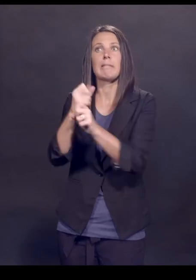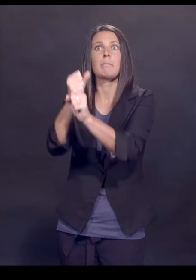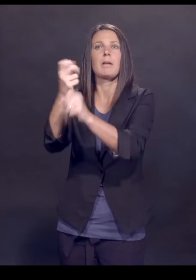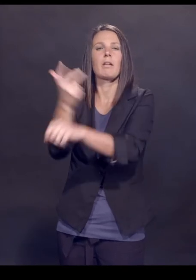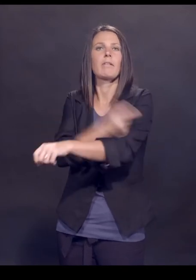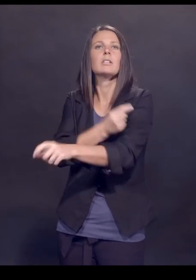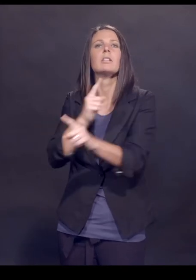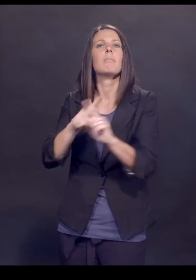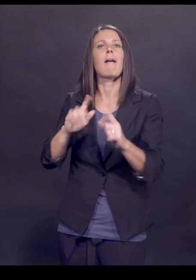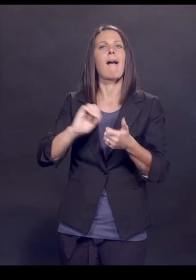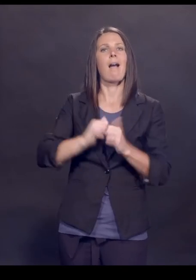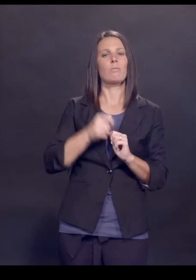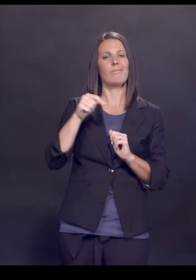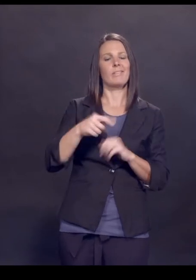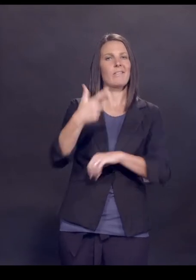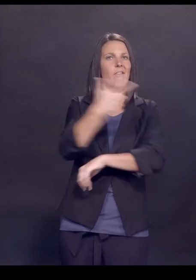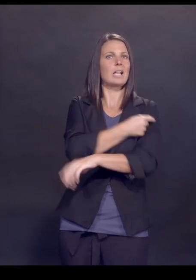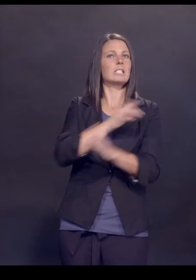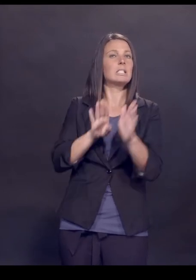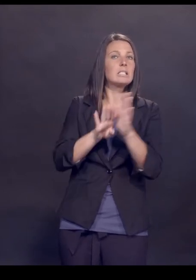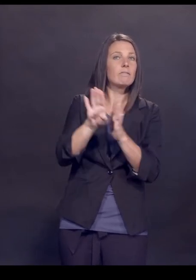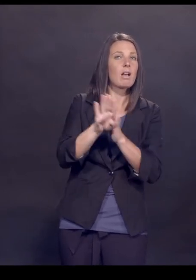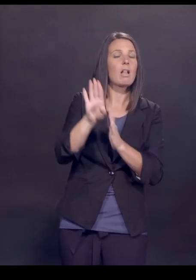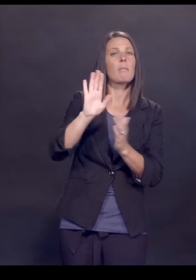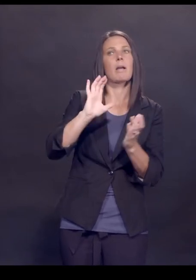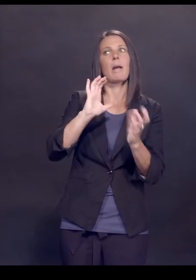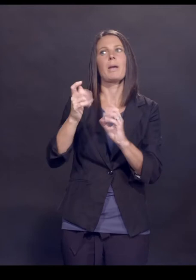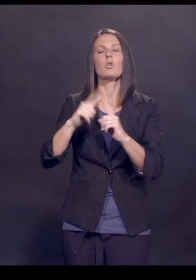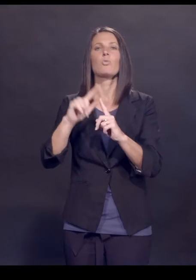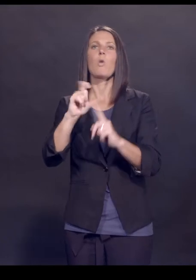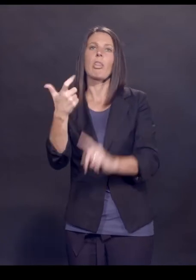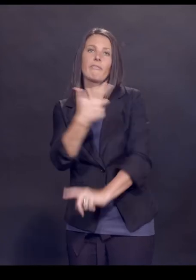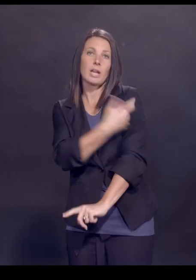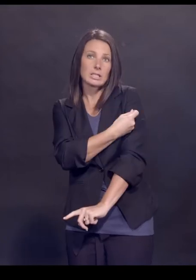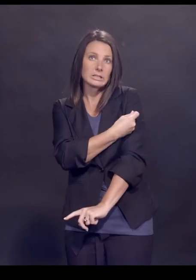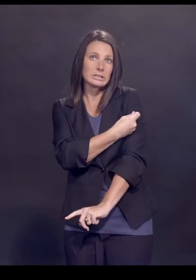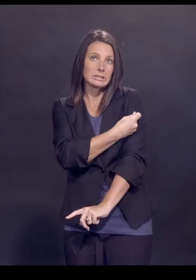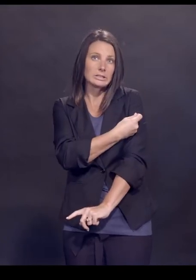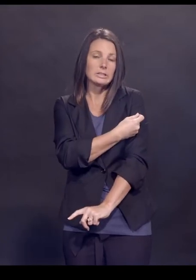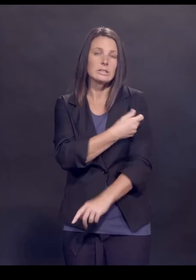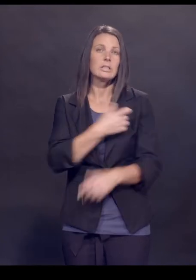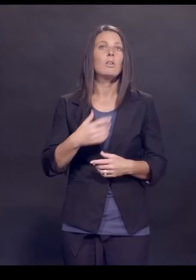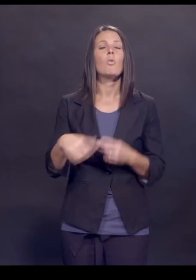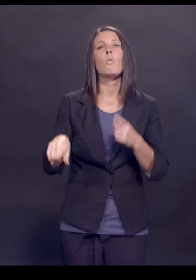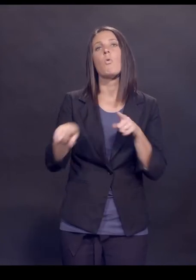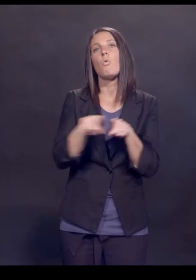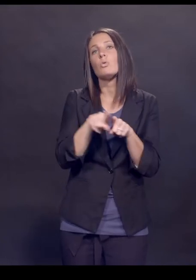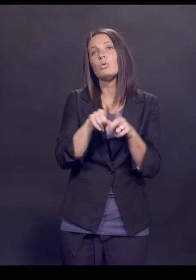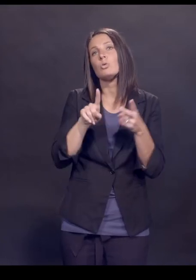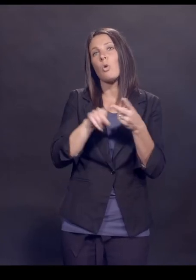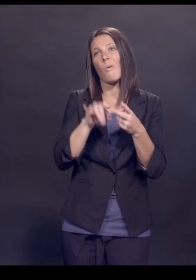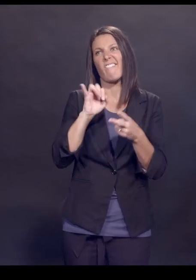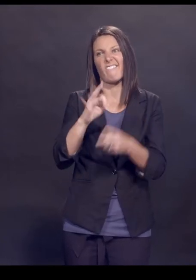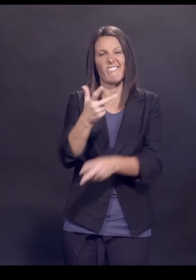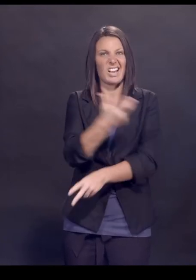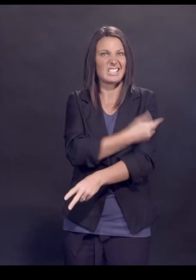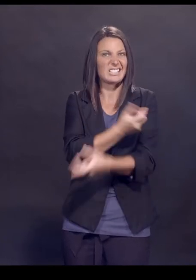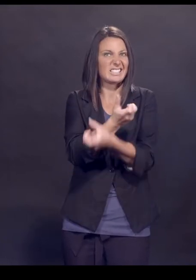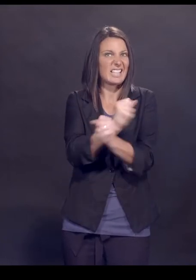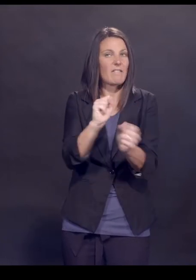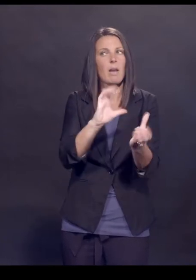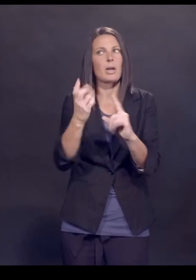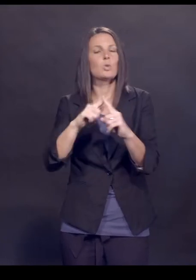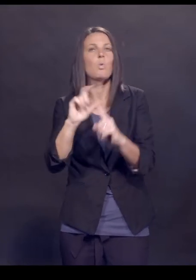the way these vaccines were developed, as opposed to other vaccines, and the safety of these vaccines compared to